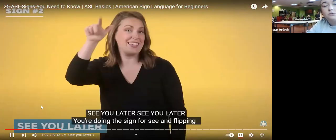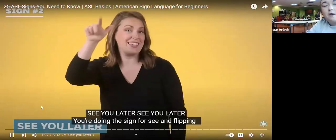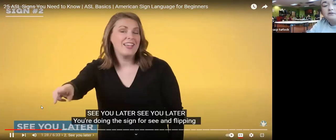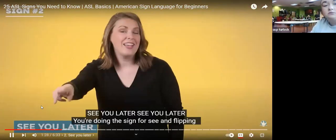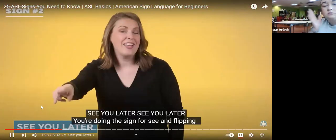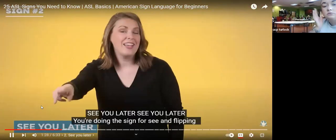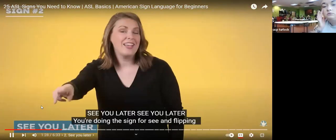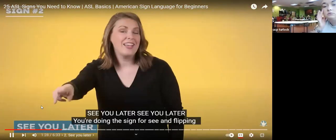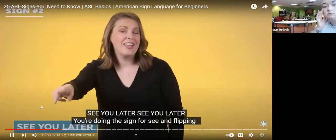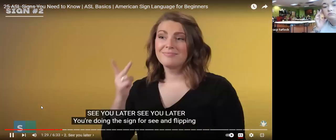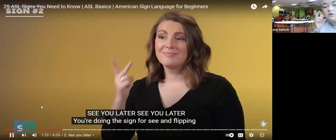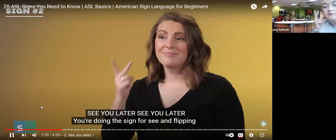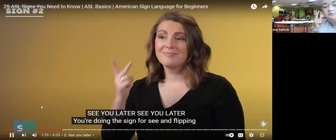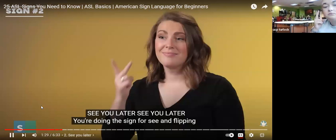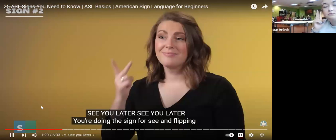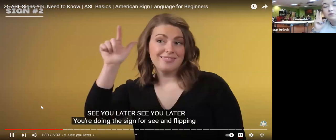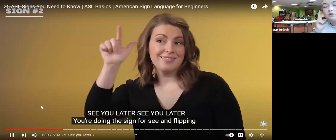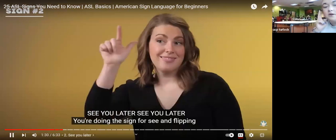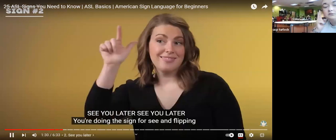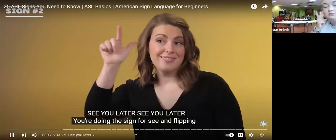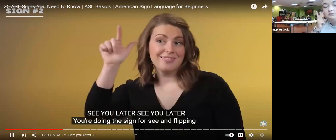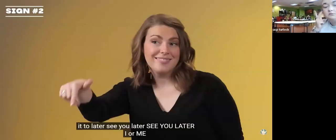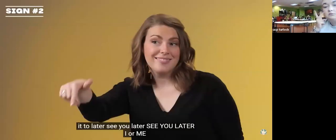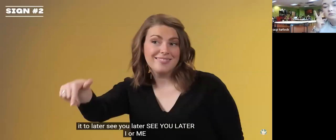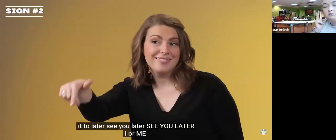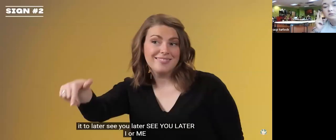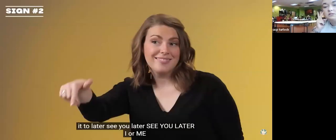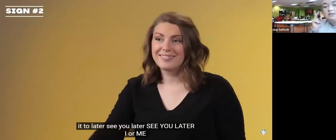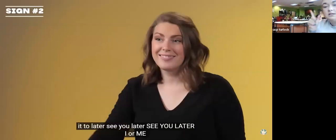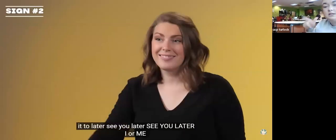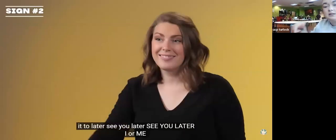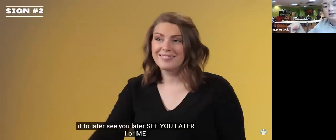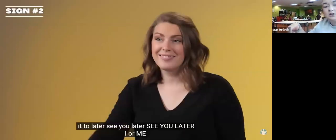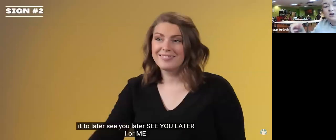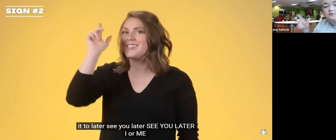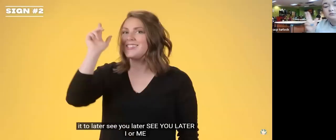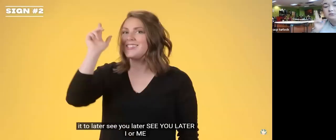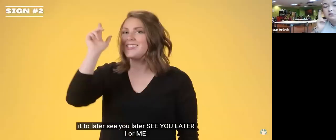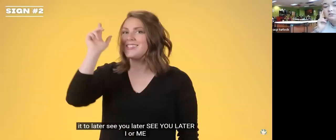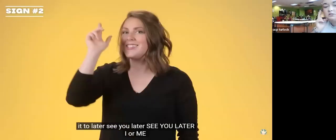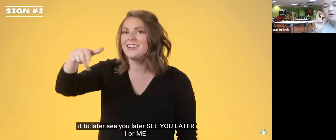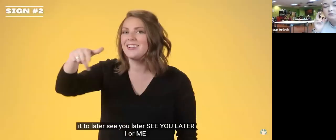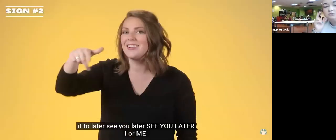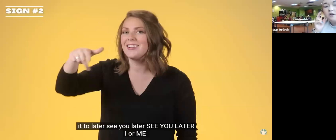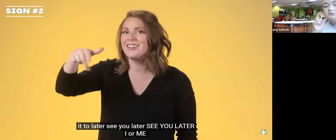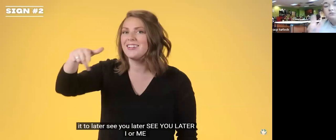later you're doing the sign for c and flipping it to later see you later